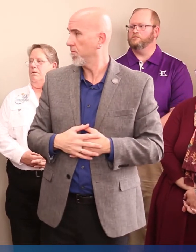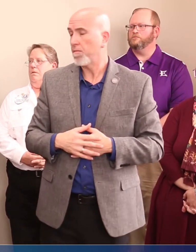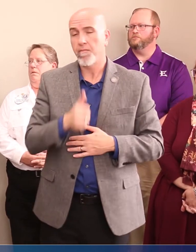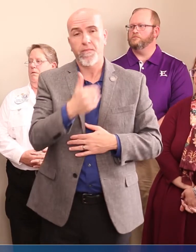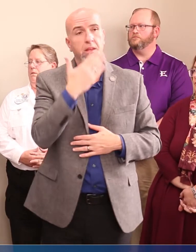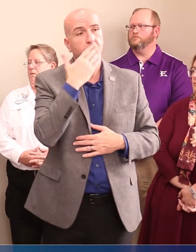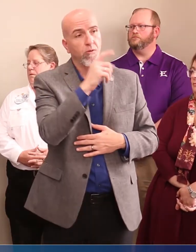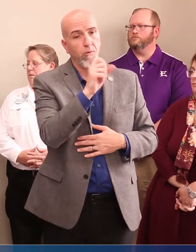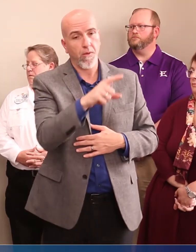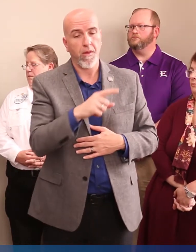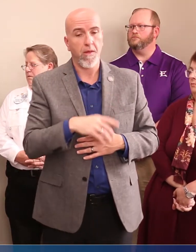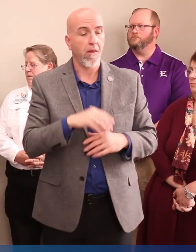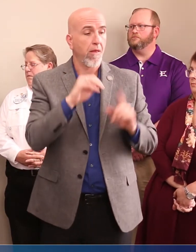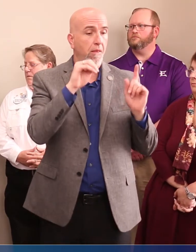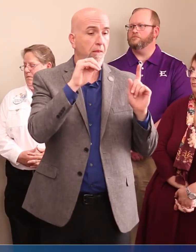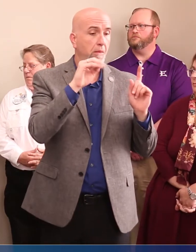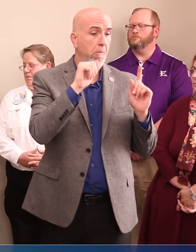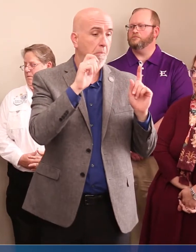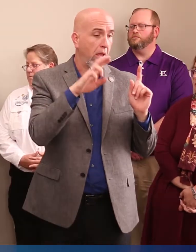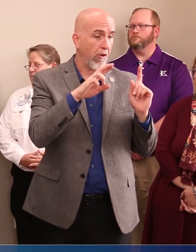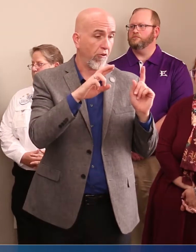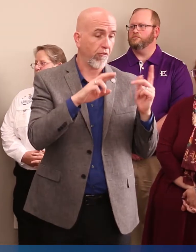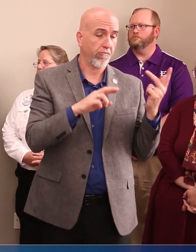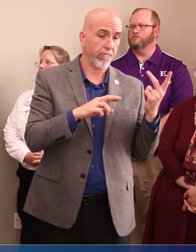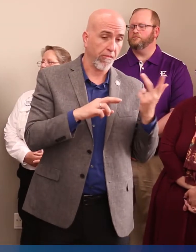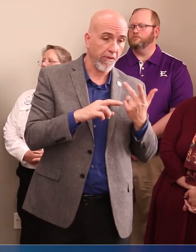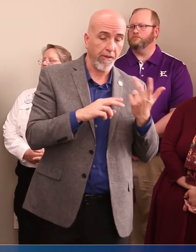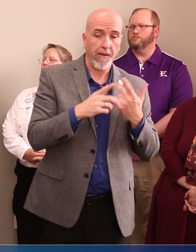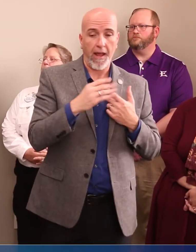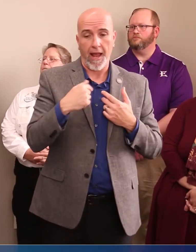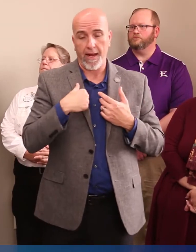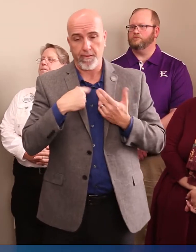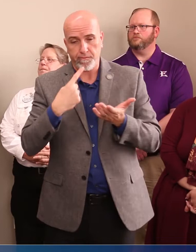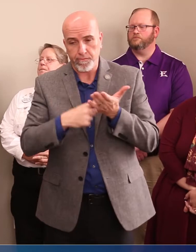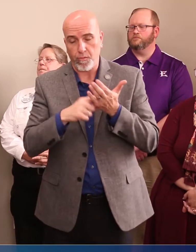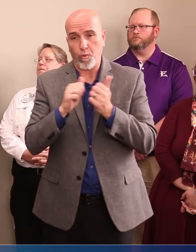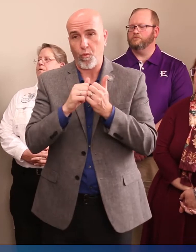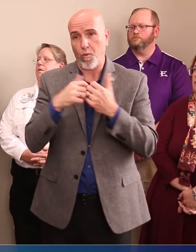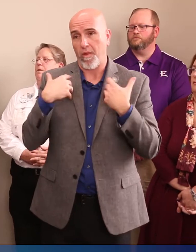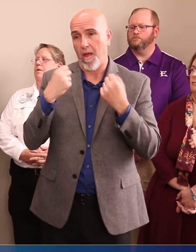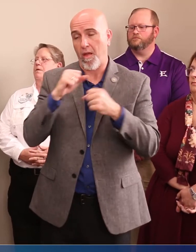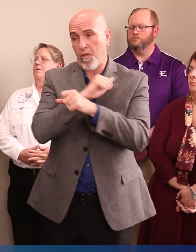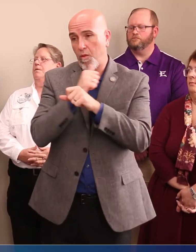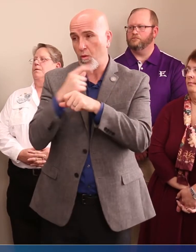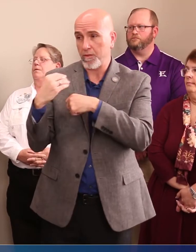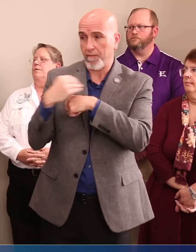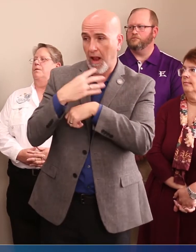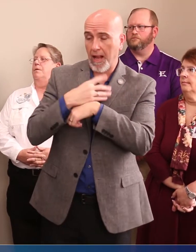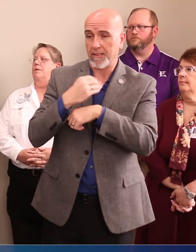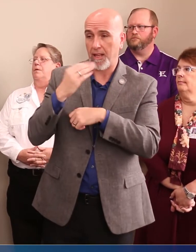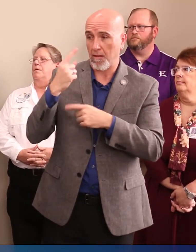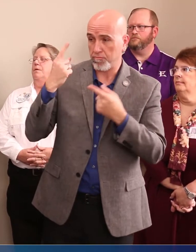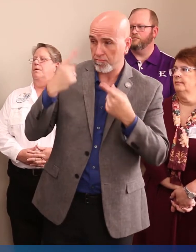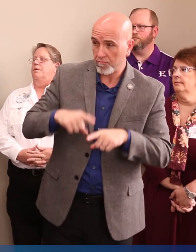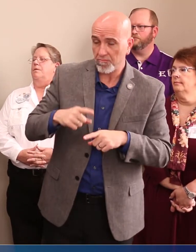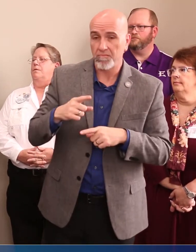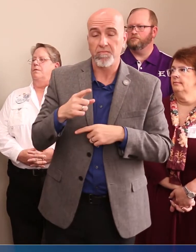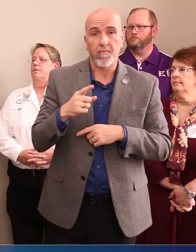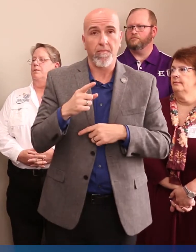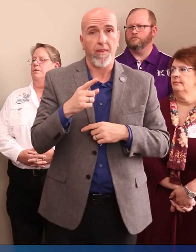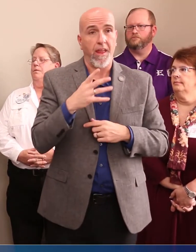you, very good question. The mayors and I talked about it in conjunction with our health authorities advice and consent. And